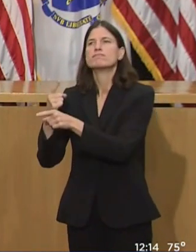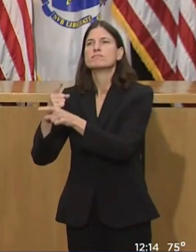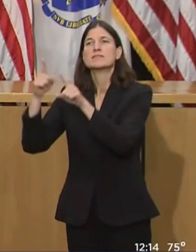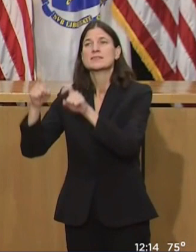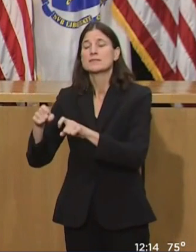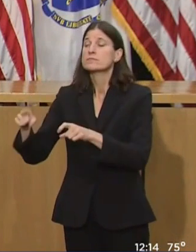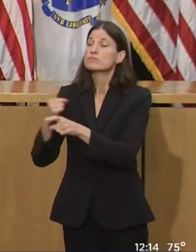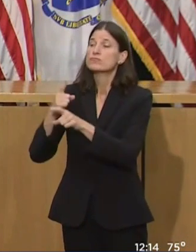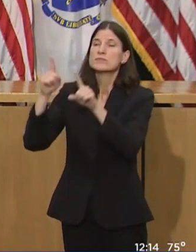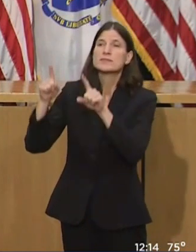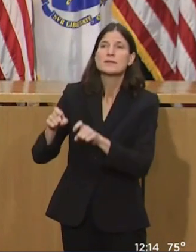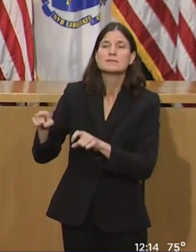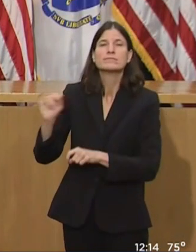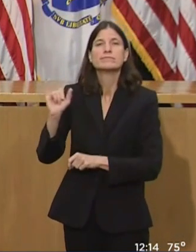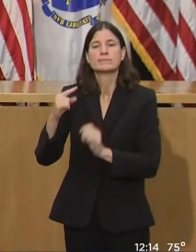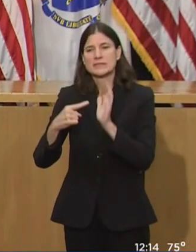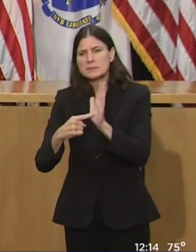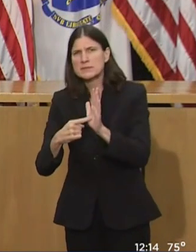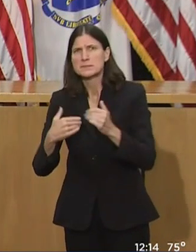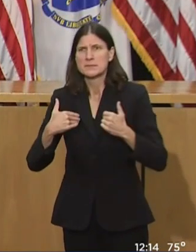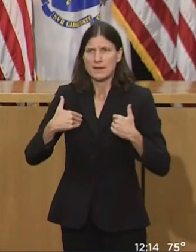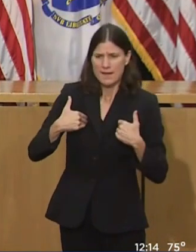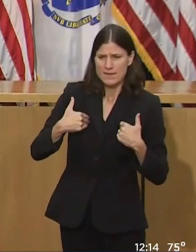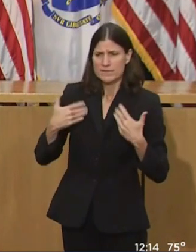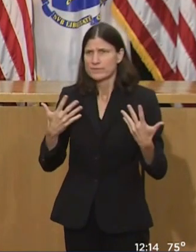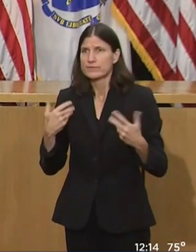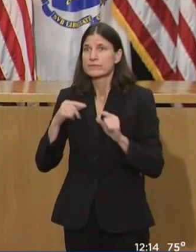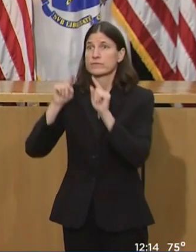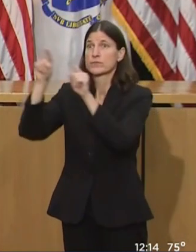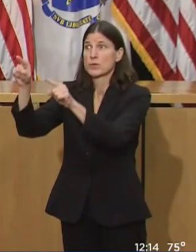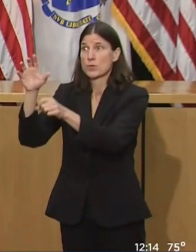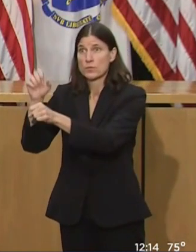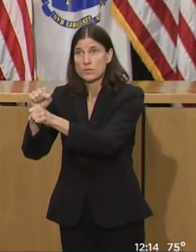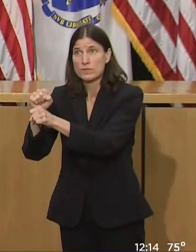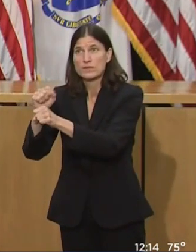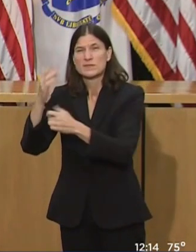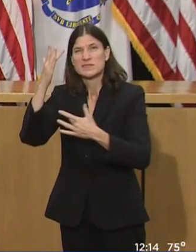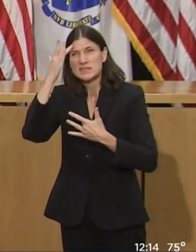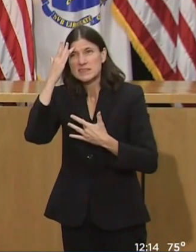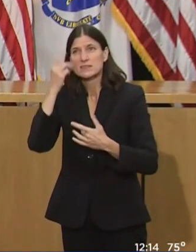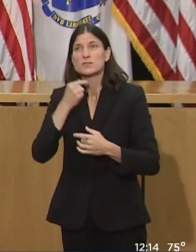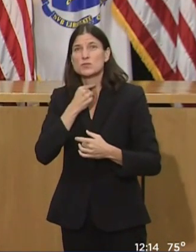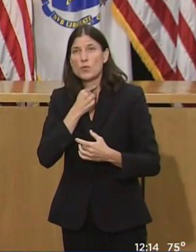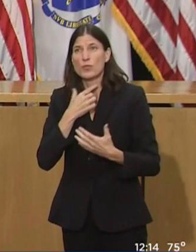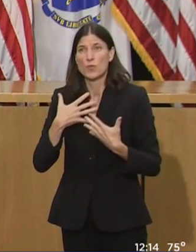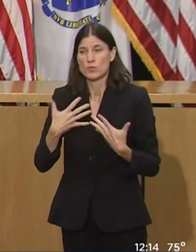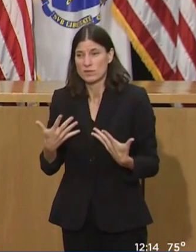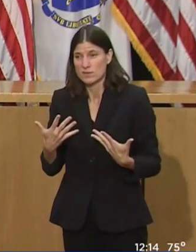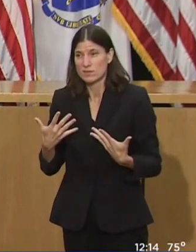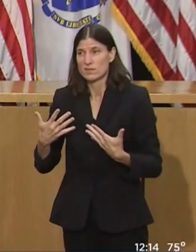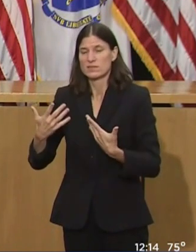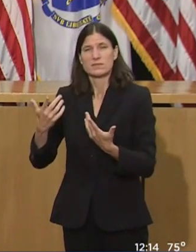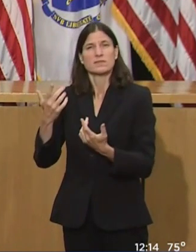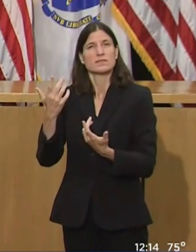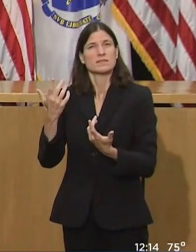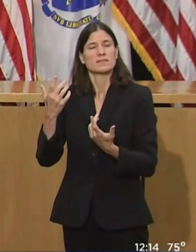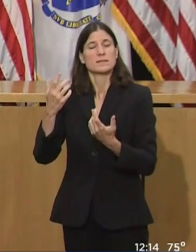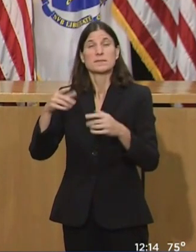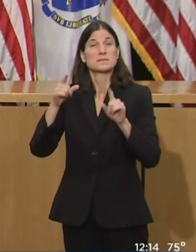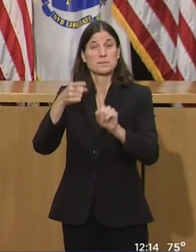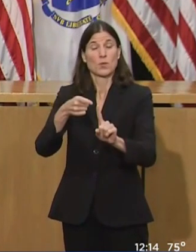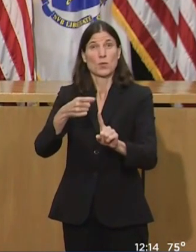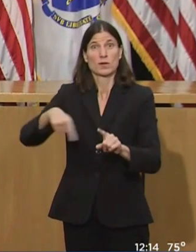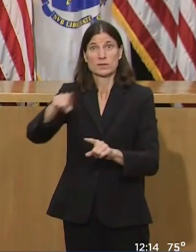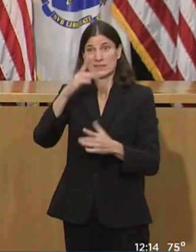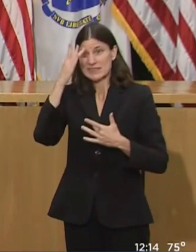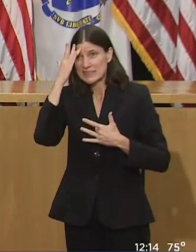if you feel sick with COVID-19 symptoms, you should stay home and you should certainly not go to school or go to work. Students who develop COVID